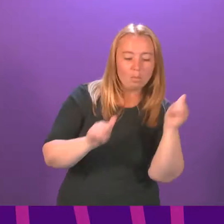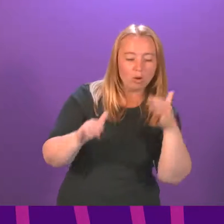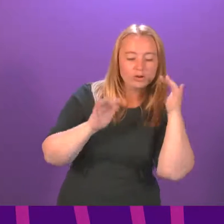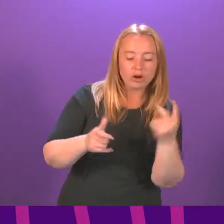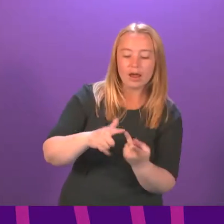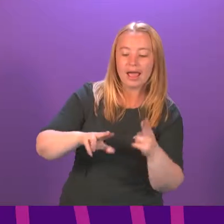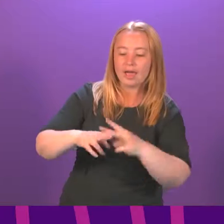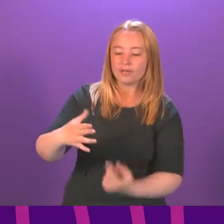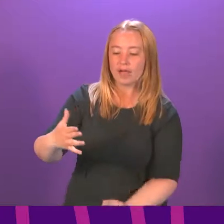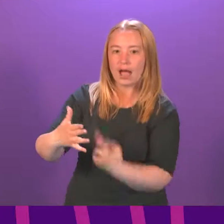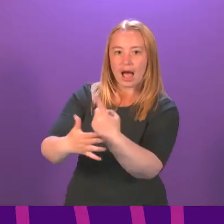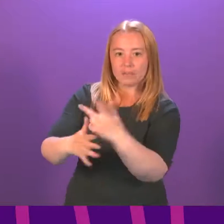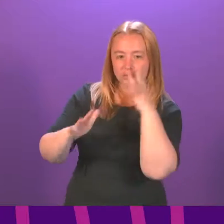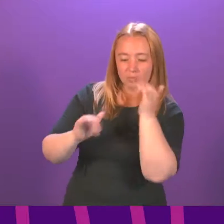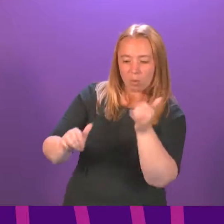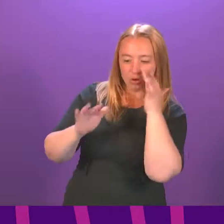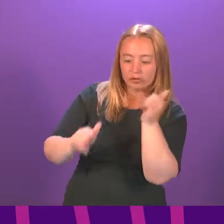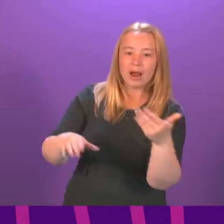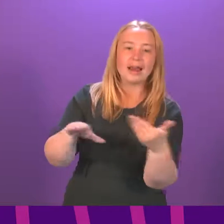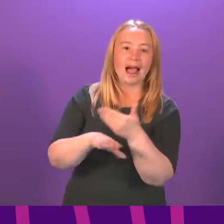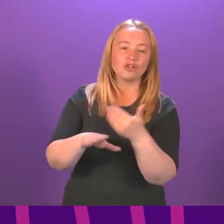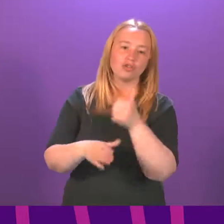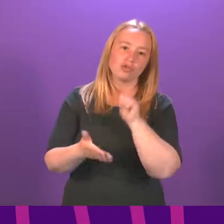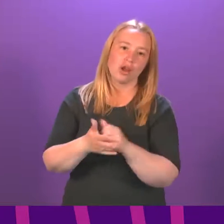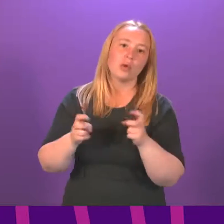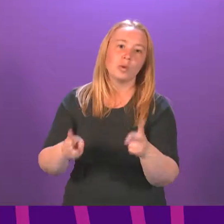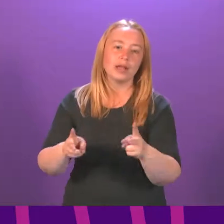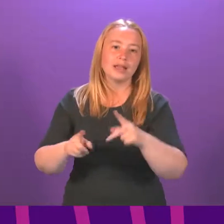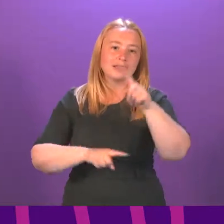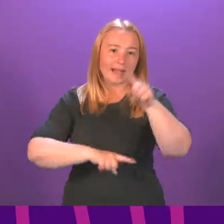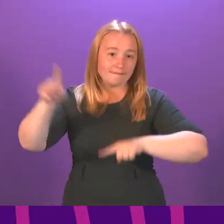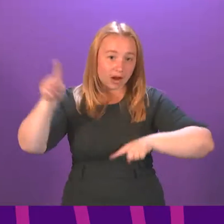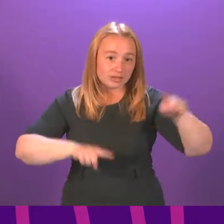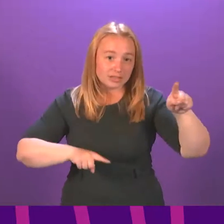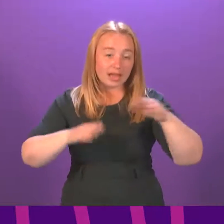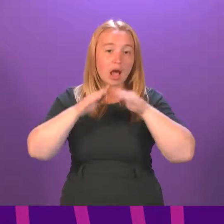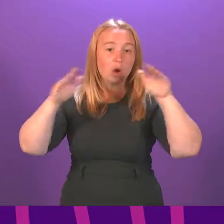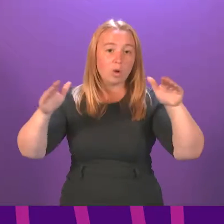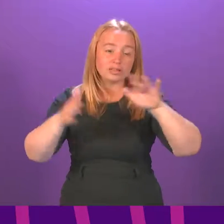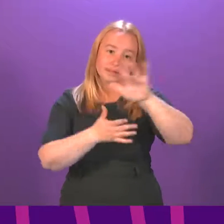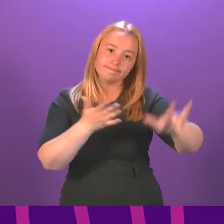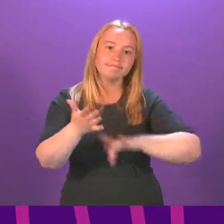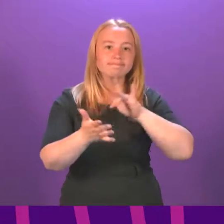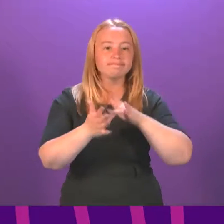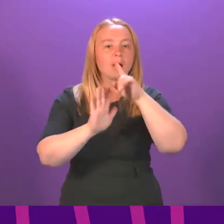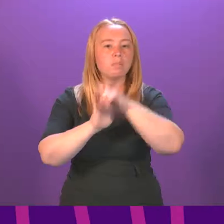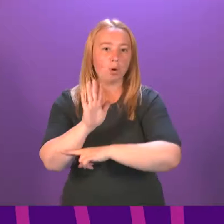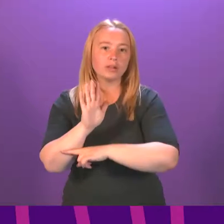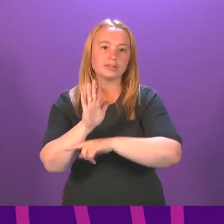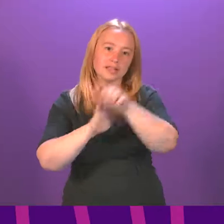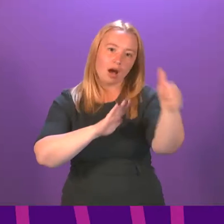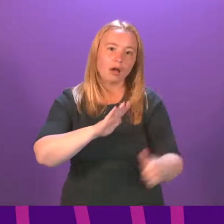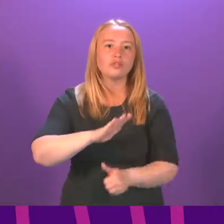incidents of racist bullying and to take all appropriate actions. Diversity and equality are at the heart of policies that underpin education in Scotland,